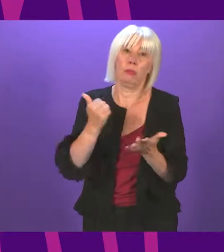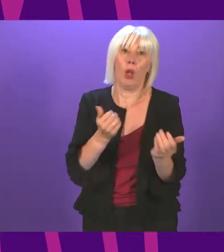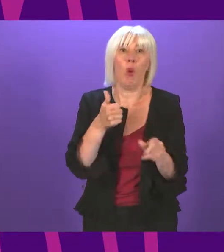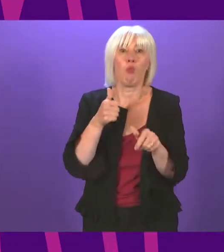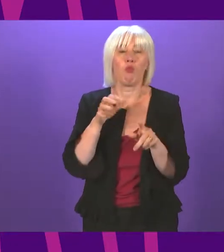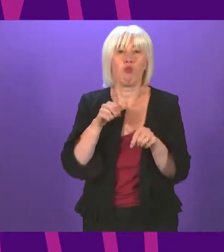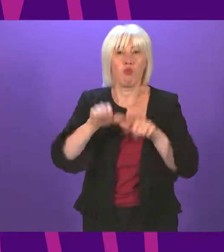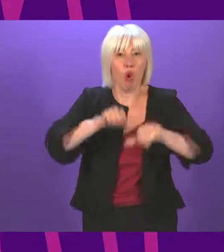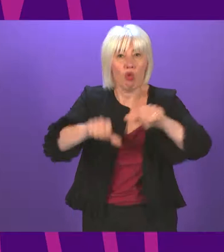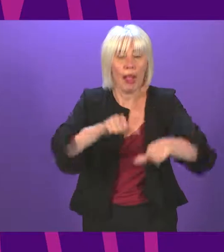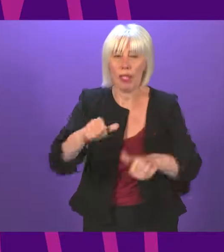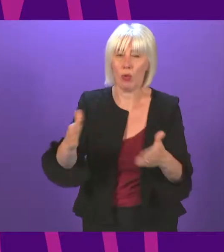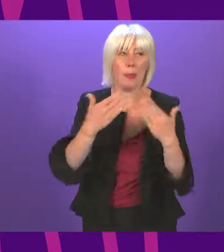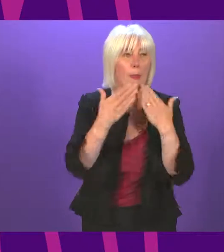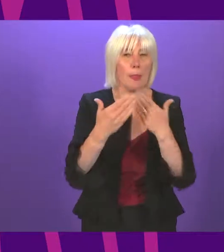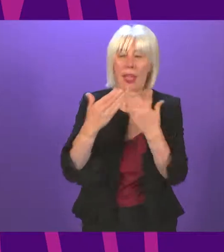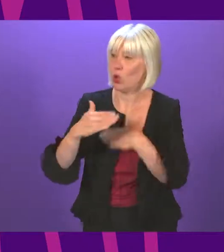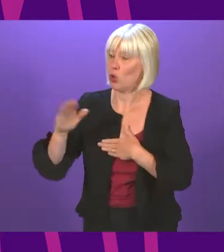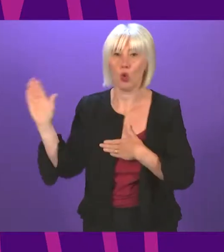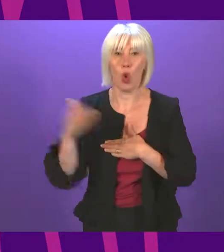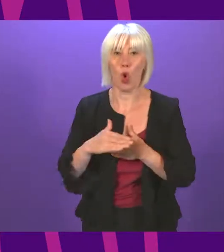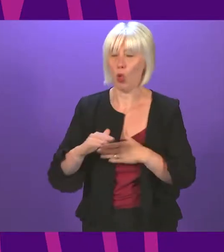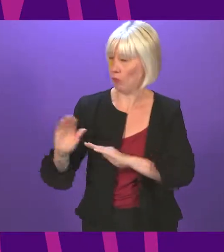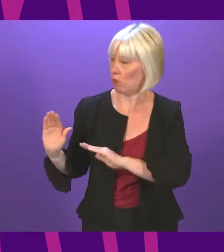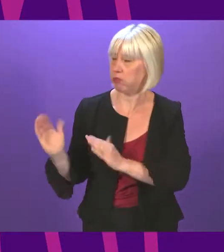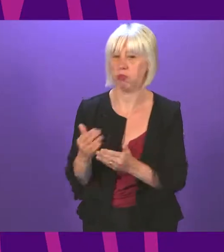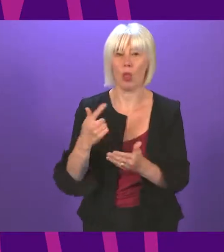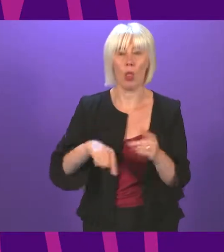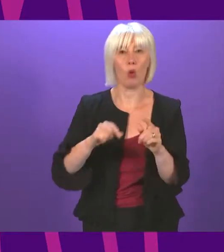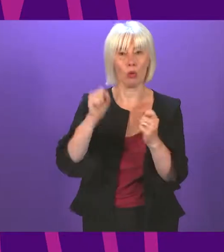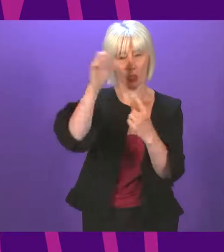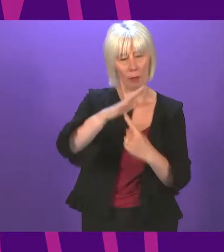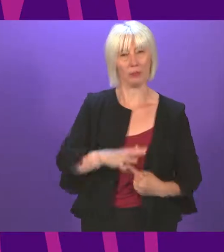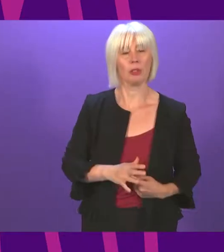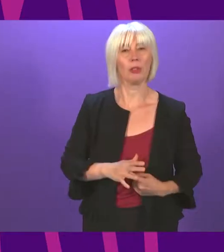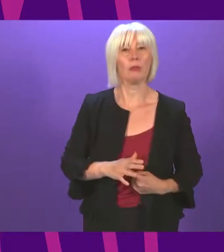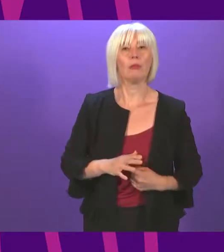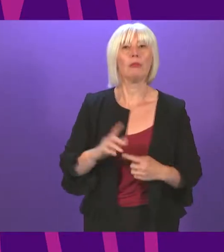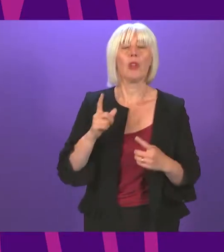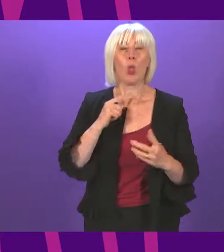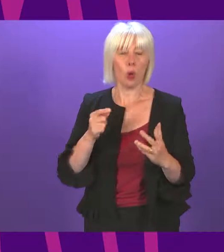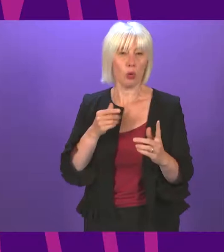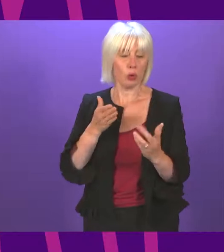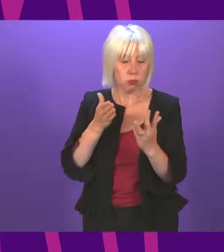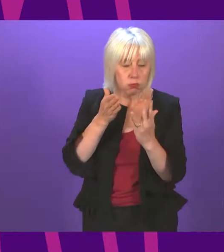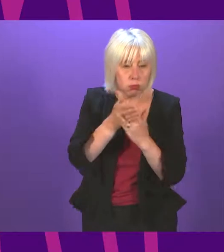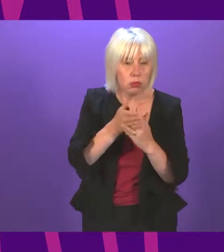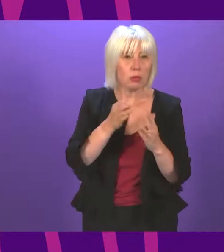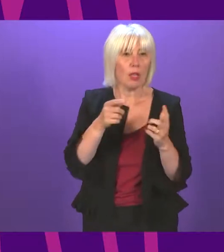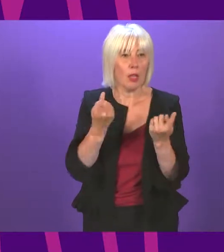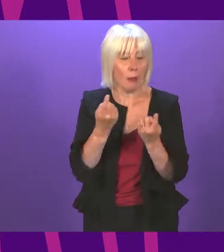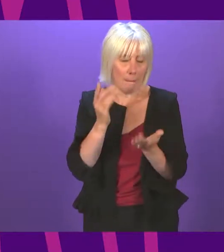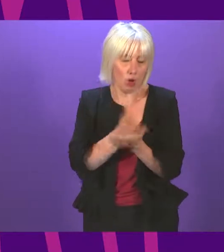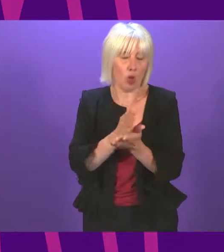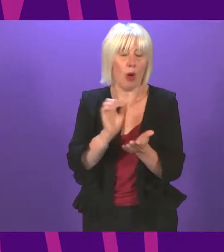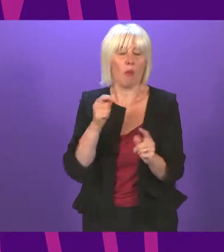want to thank all of those involved in the delivery of those commitments. Those targeted interventions will deliver positive change for the